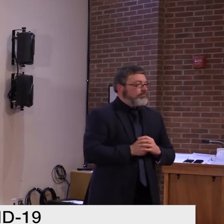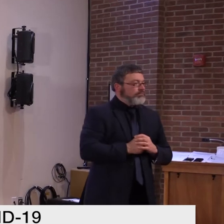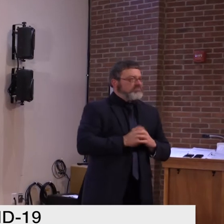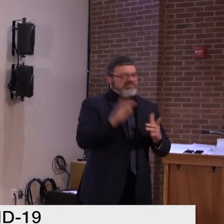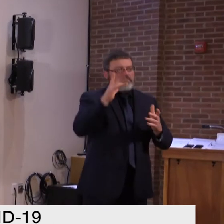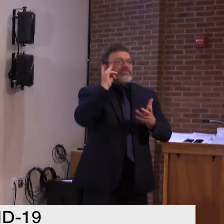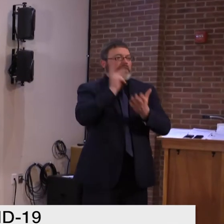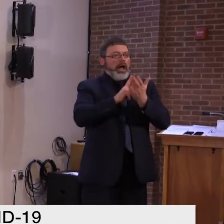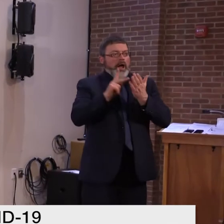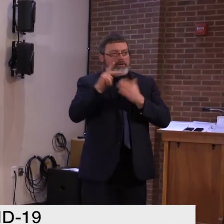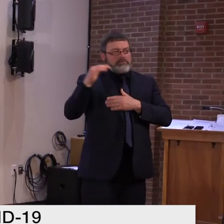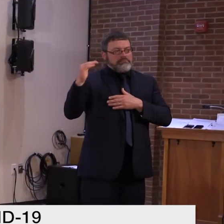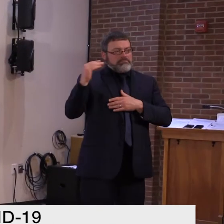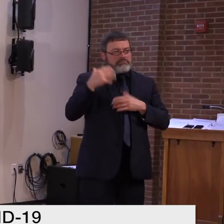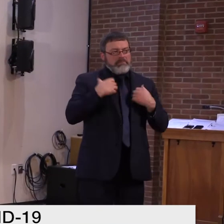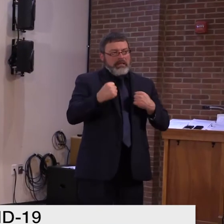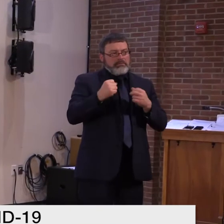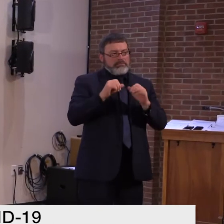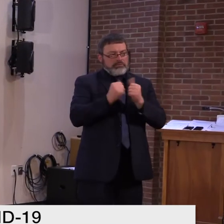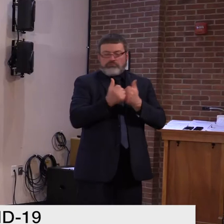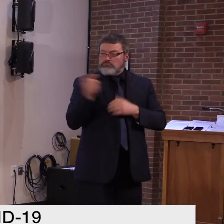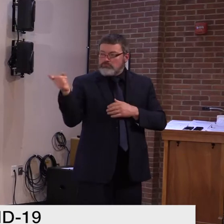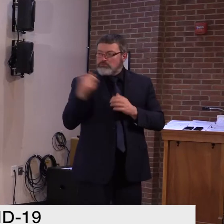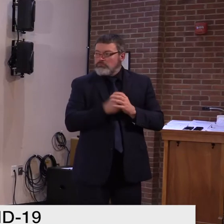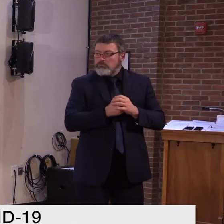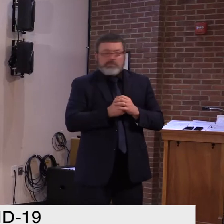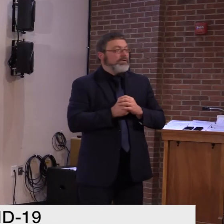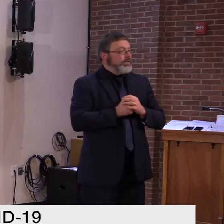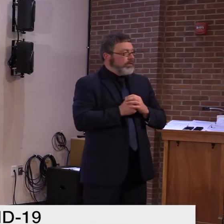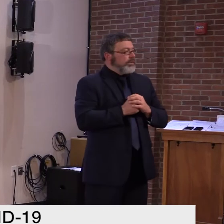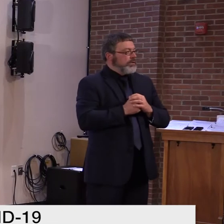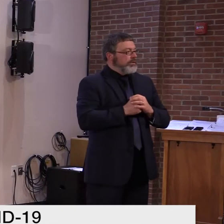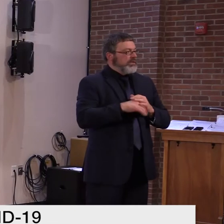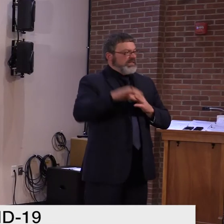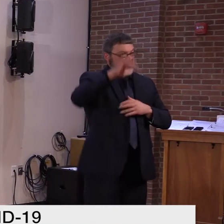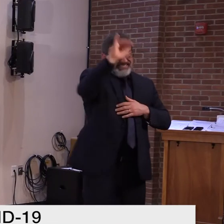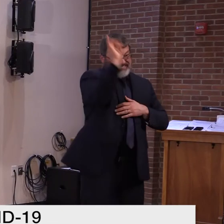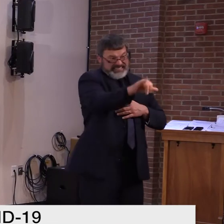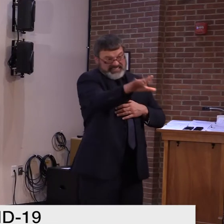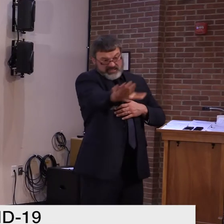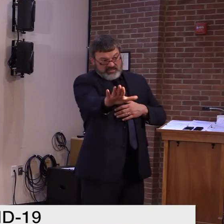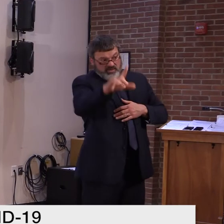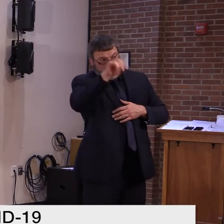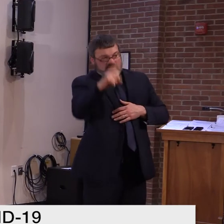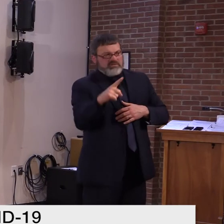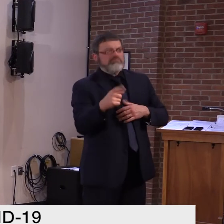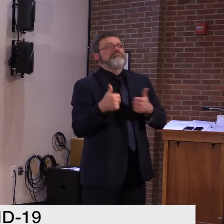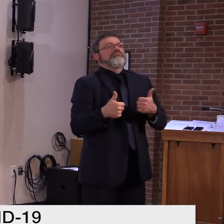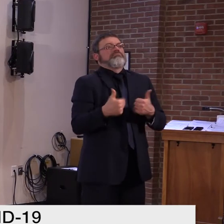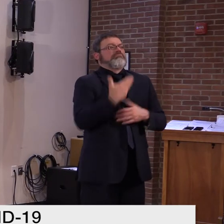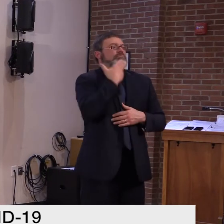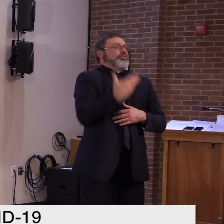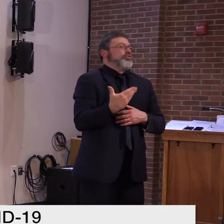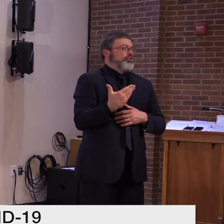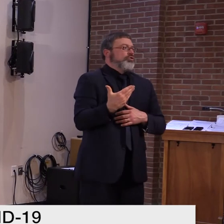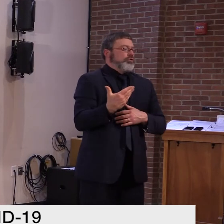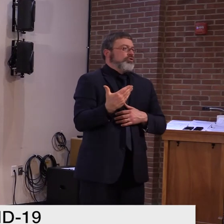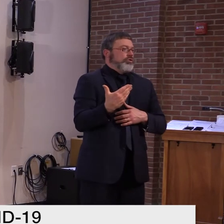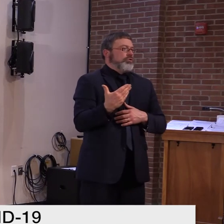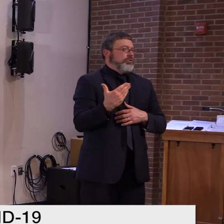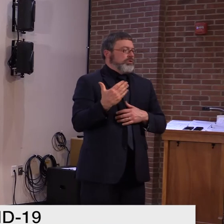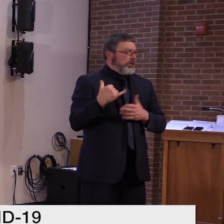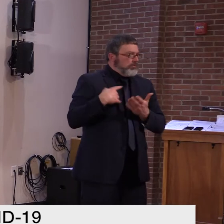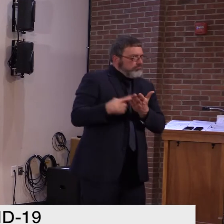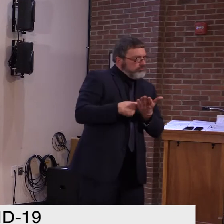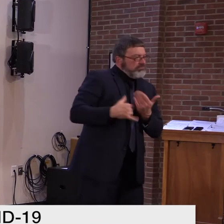Cullen, that's a great question. We were discussing it earlier this morning. We are much more prepared than